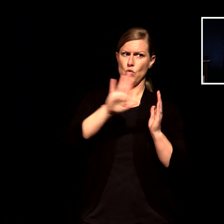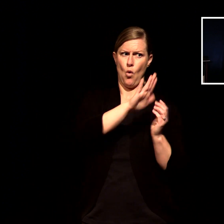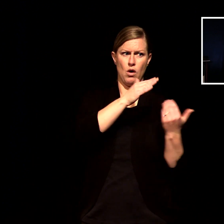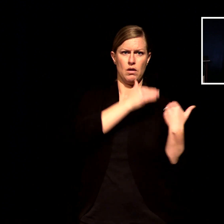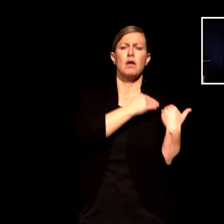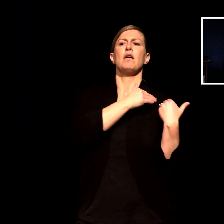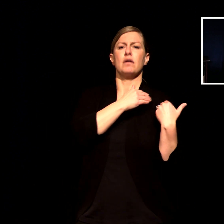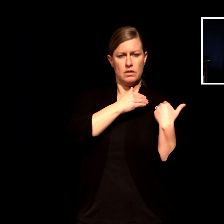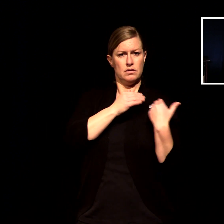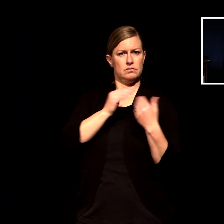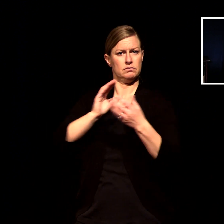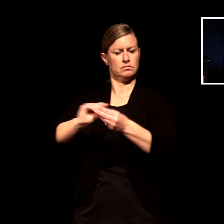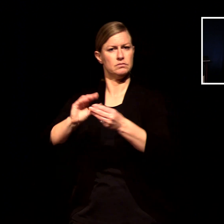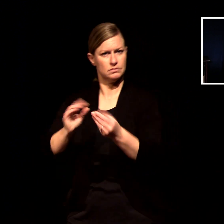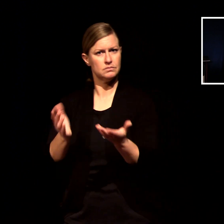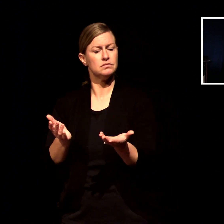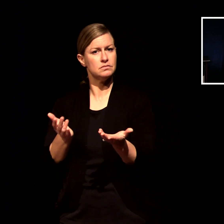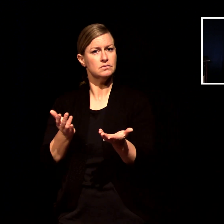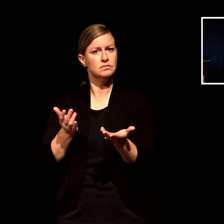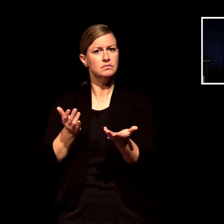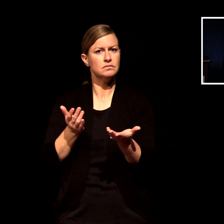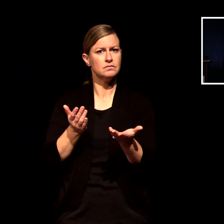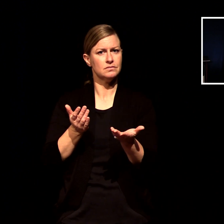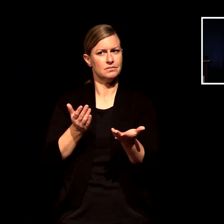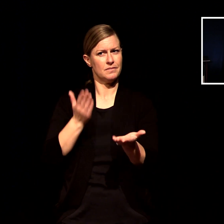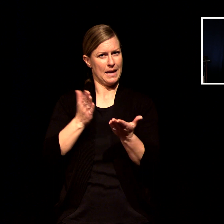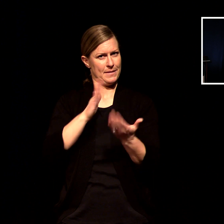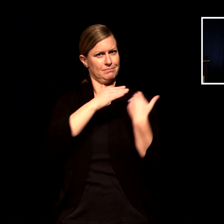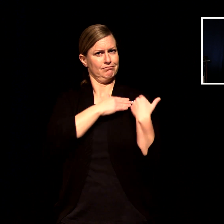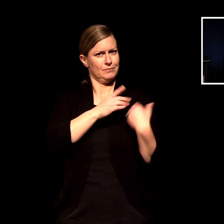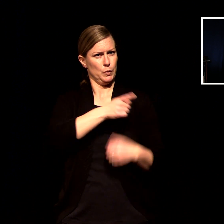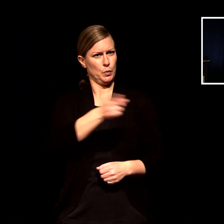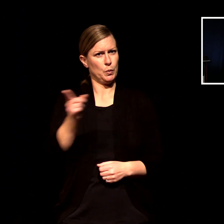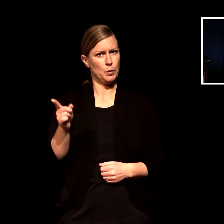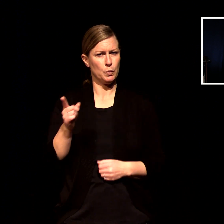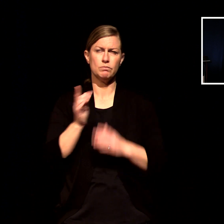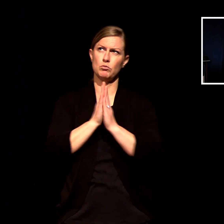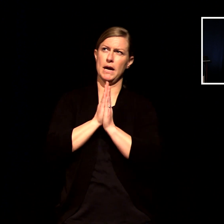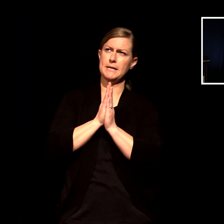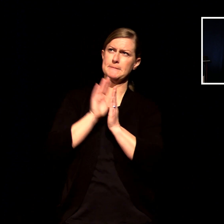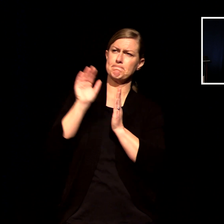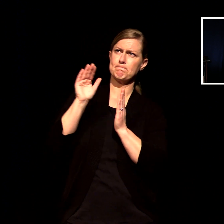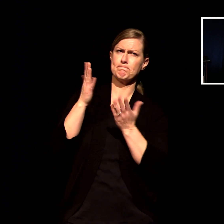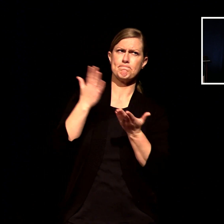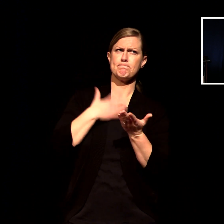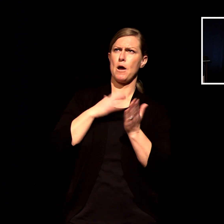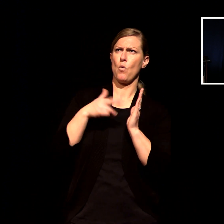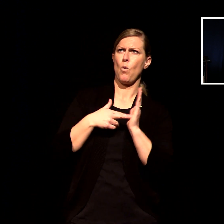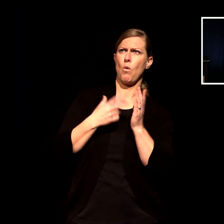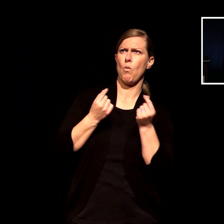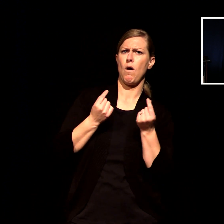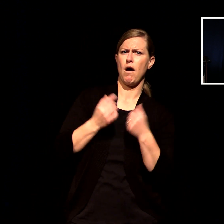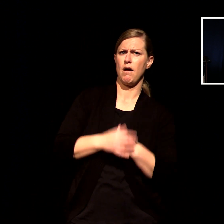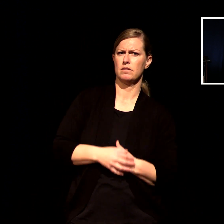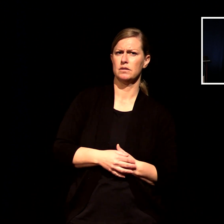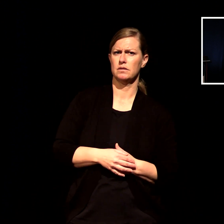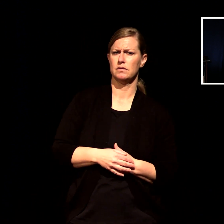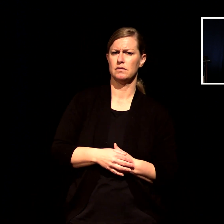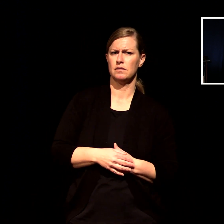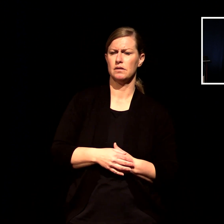and the crazy thing is people responded and